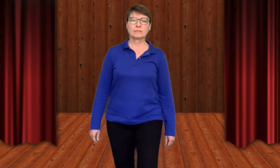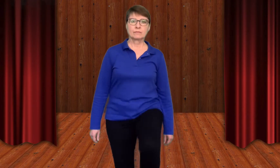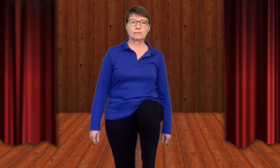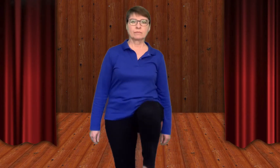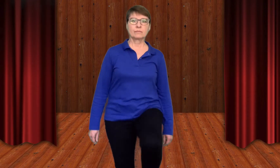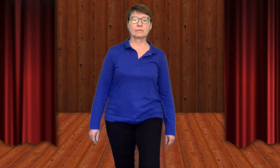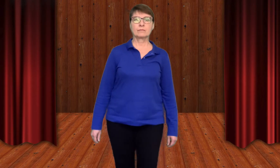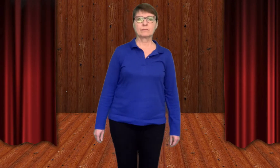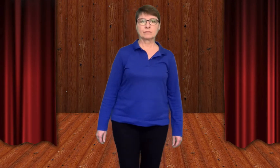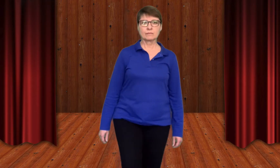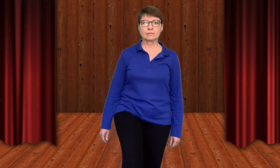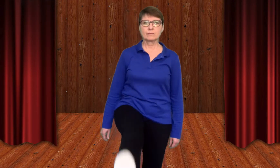Freeze.